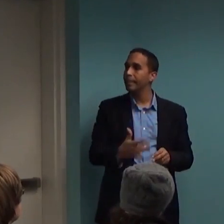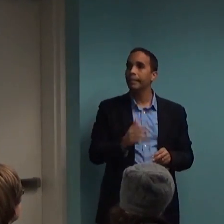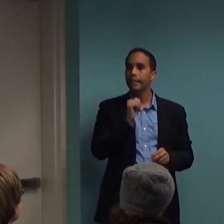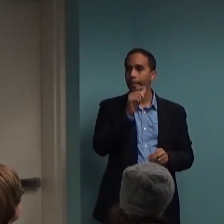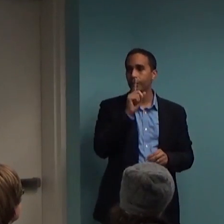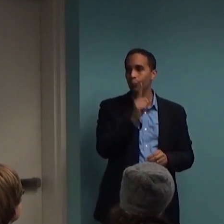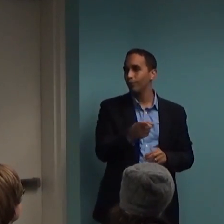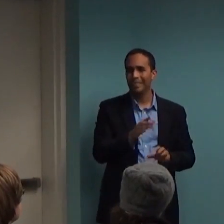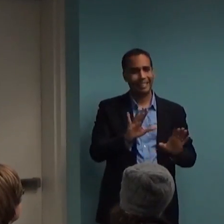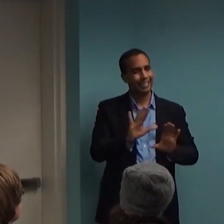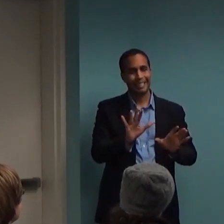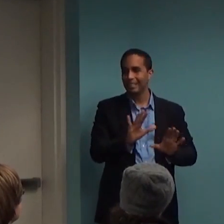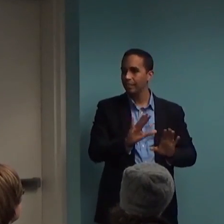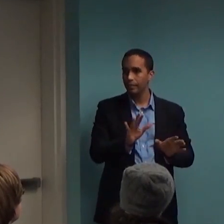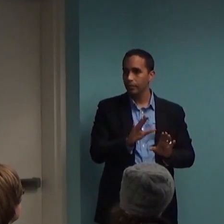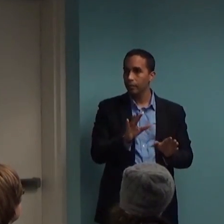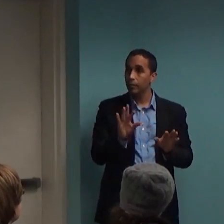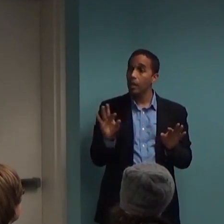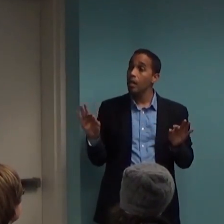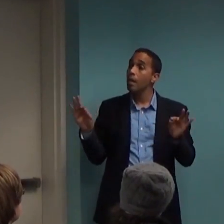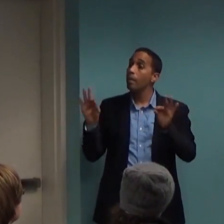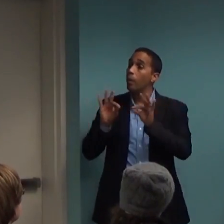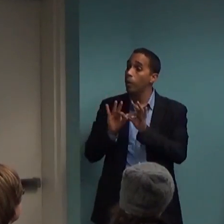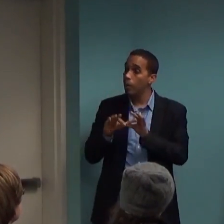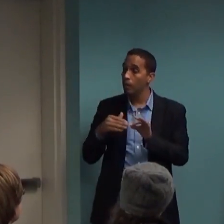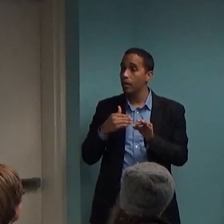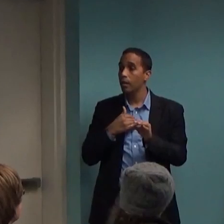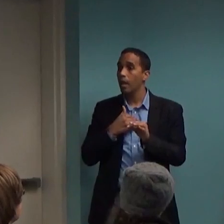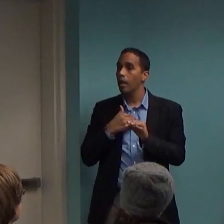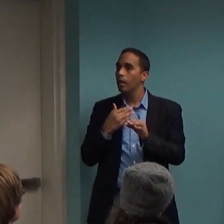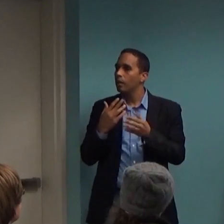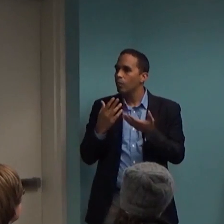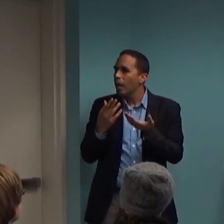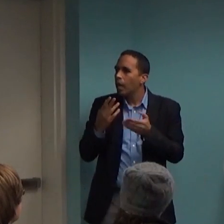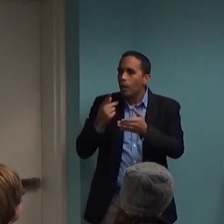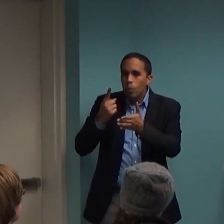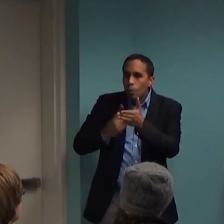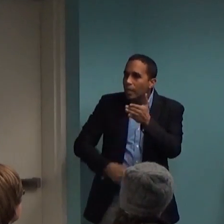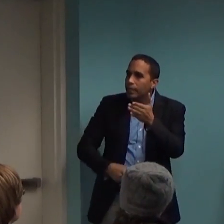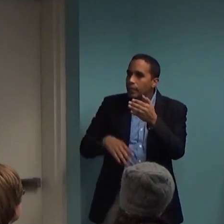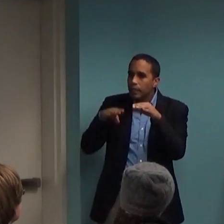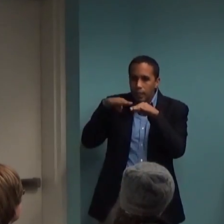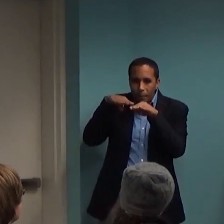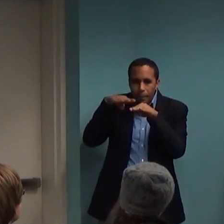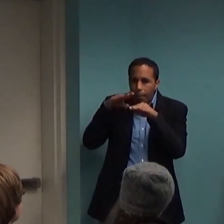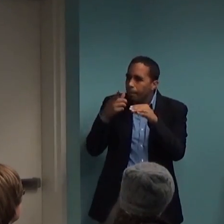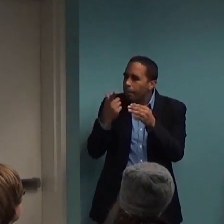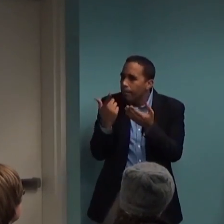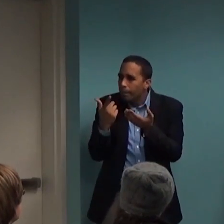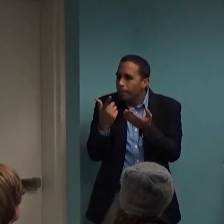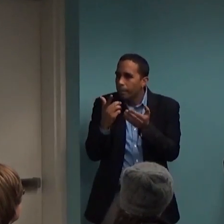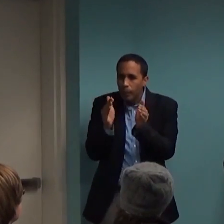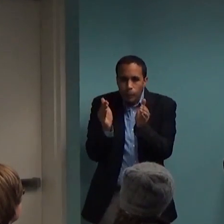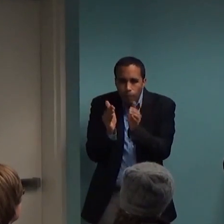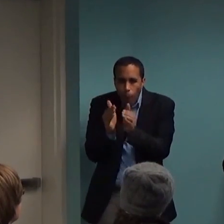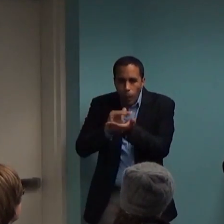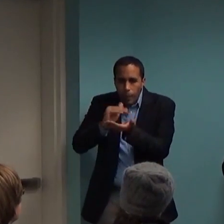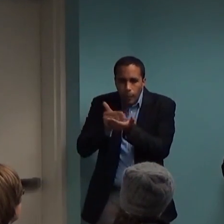It's important to get a feel for what the minimal effective dosage would be for your condition. Now, it is true